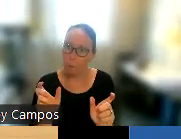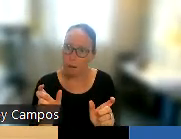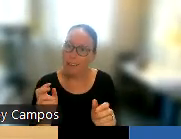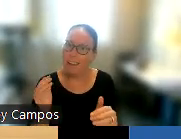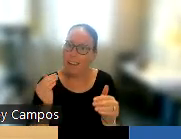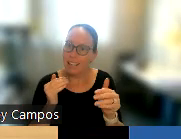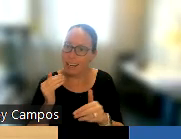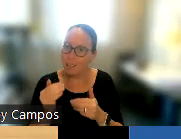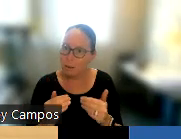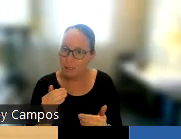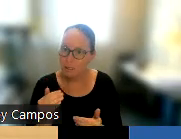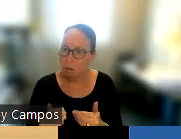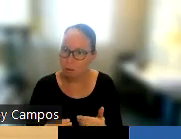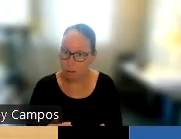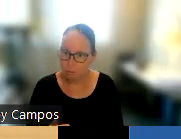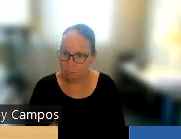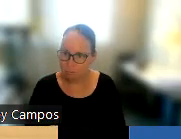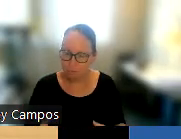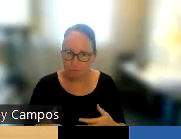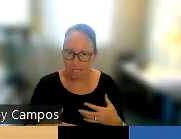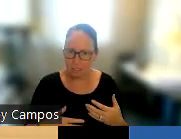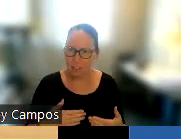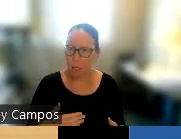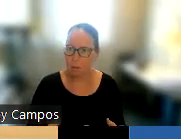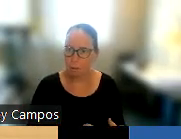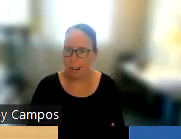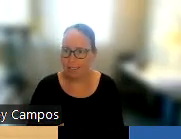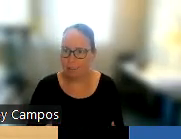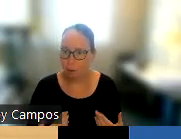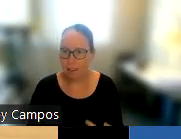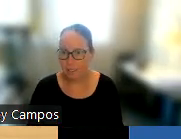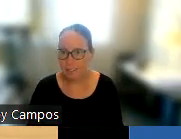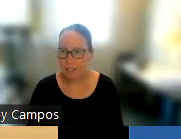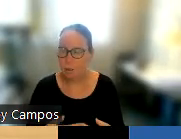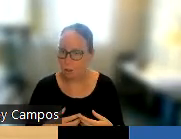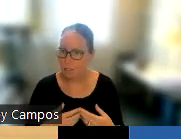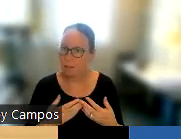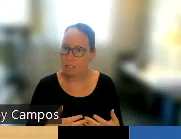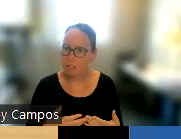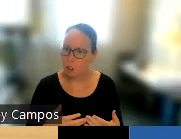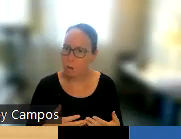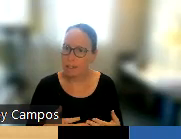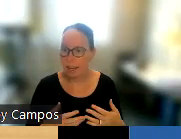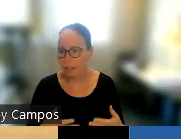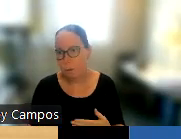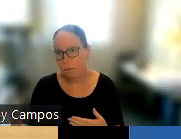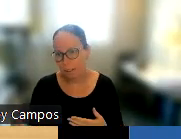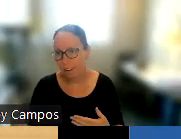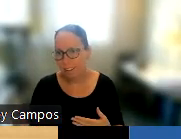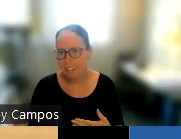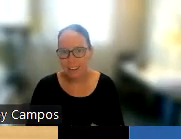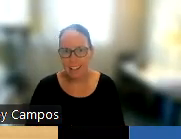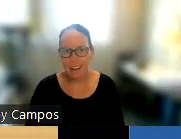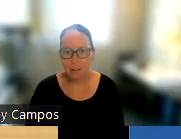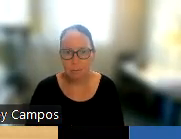did it mean stop it? And it kind of quizzes you through and really helps you practice and process that language instead of just showing a sign and moving